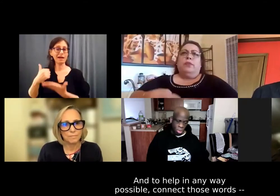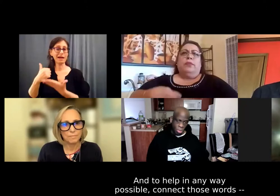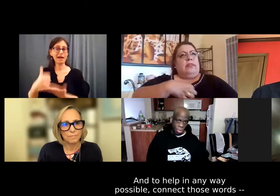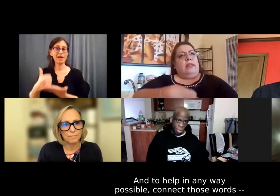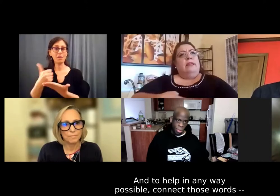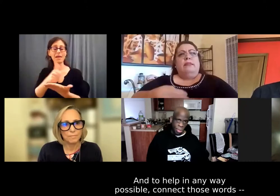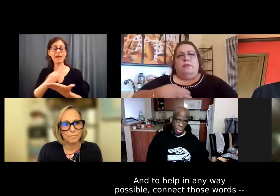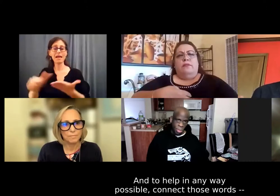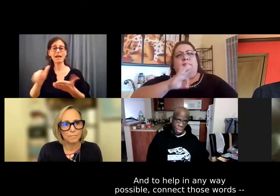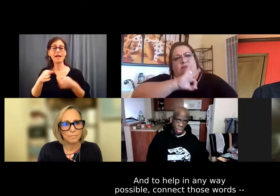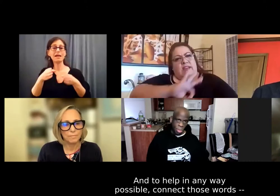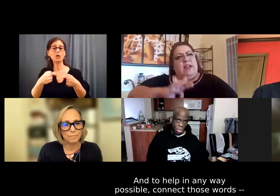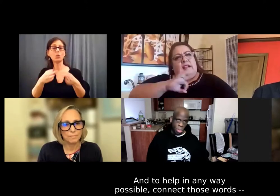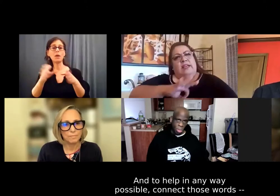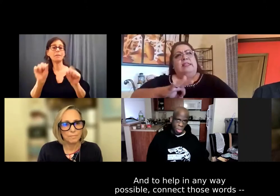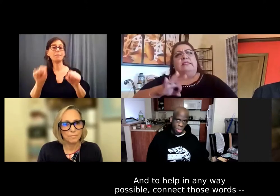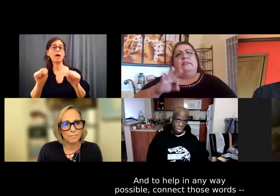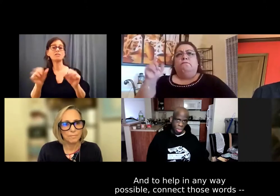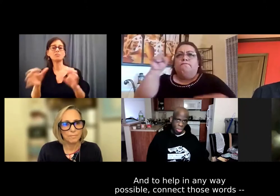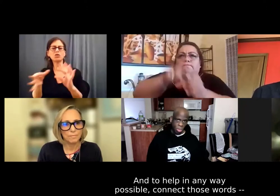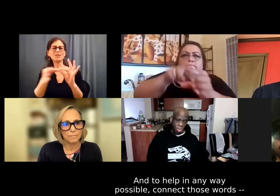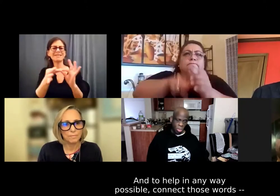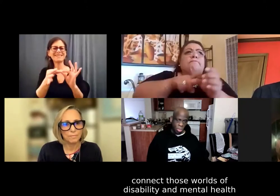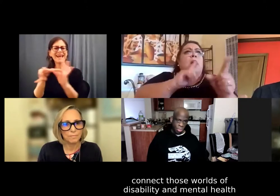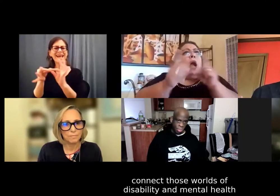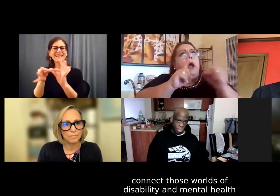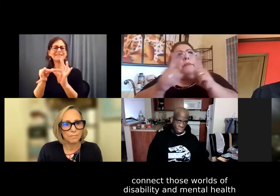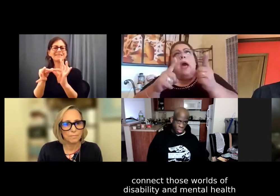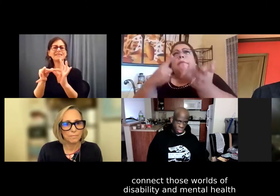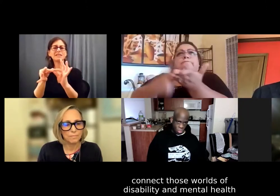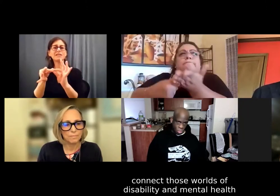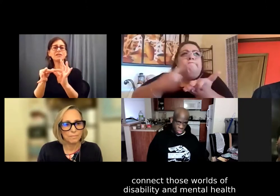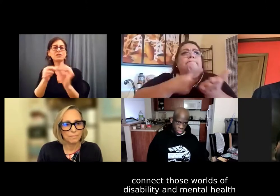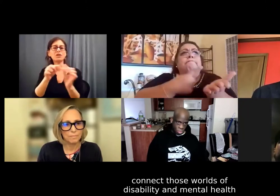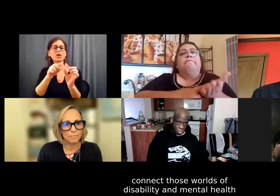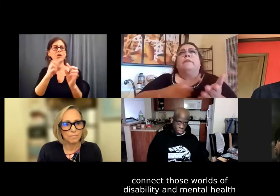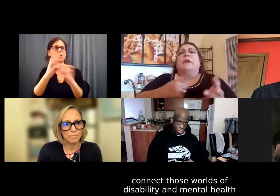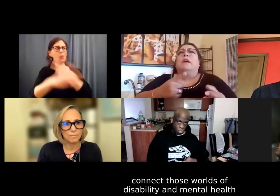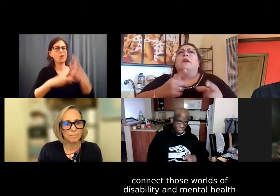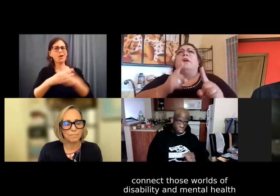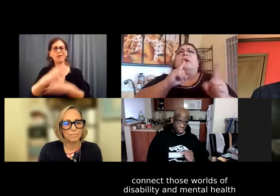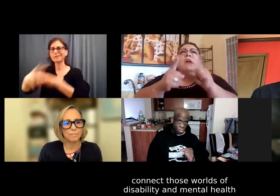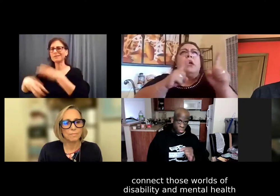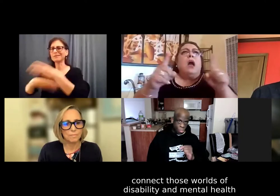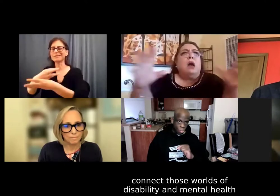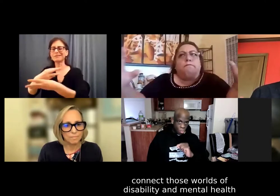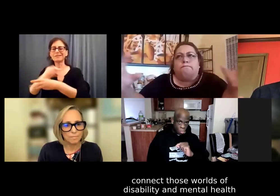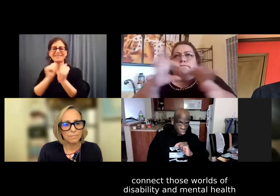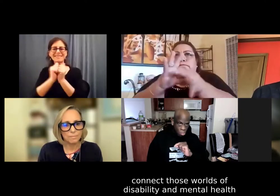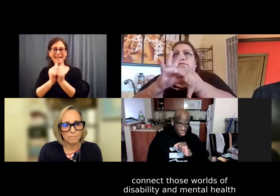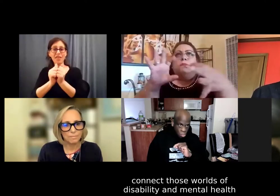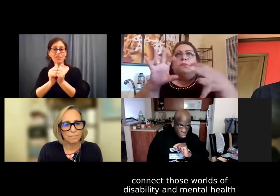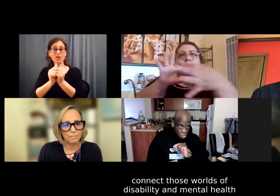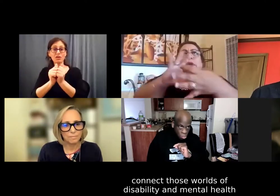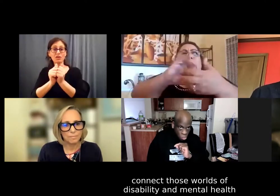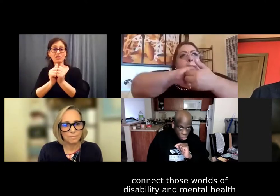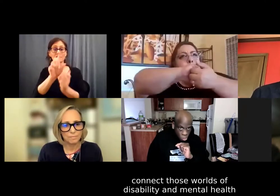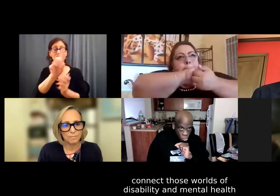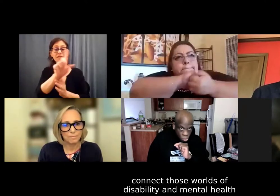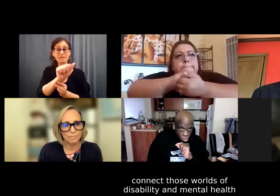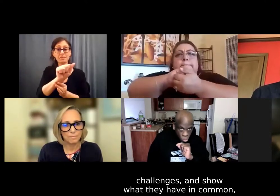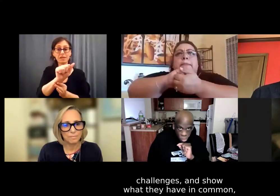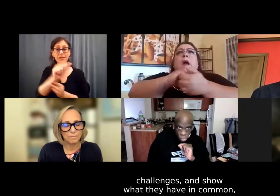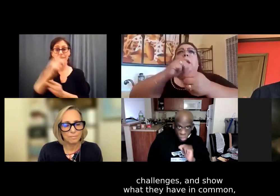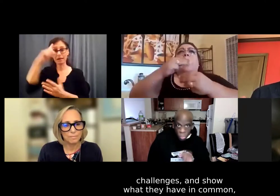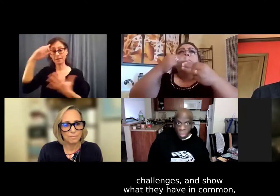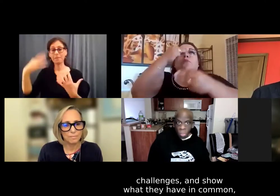possible, connect those words, connect those worlds of disability and